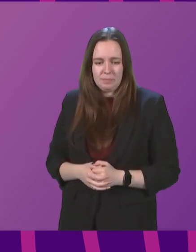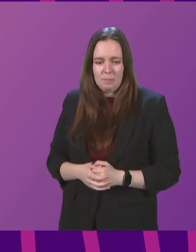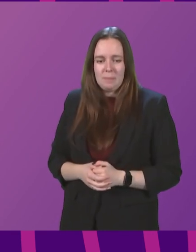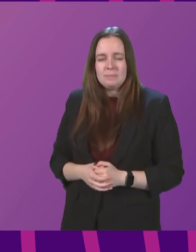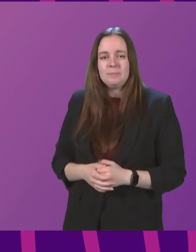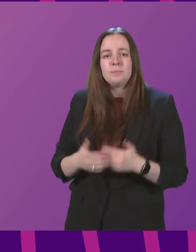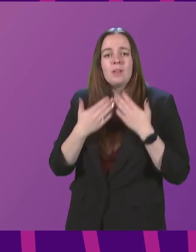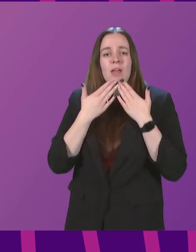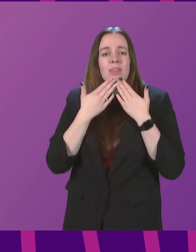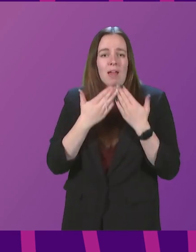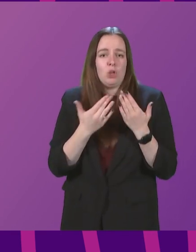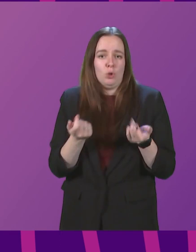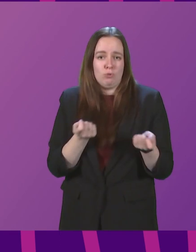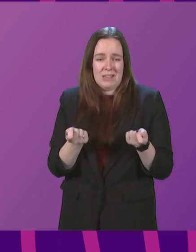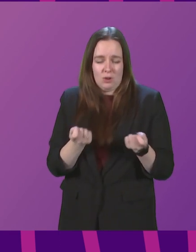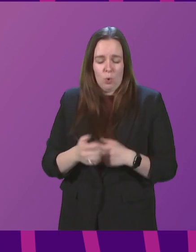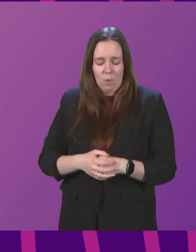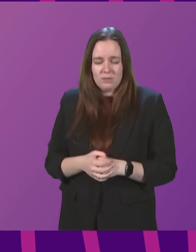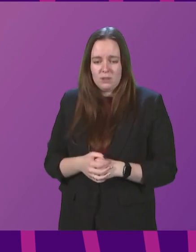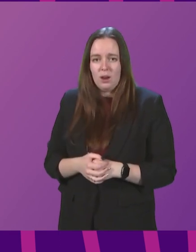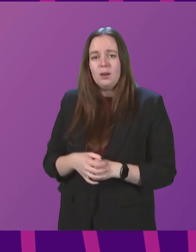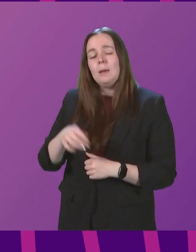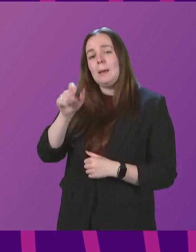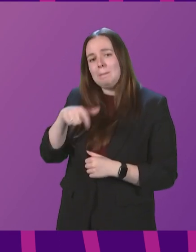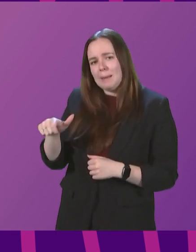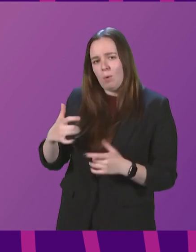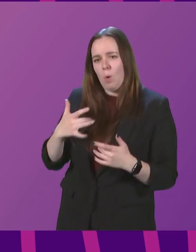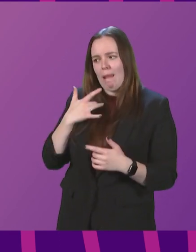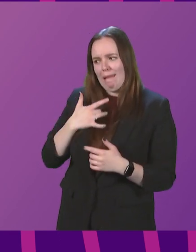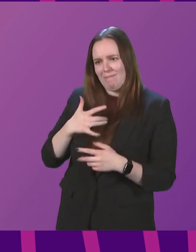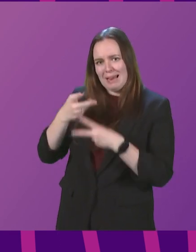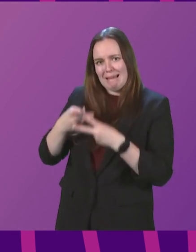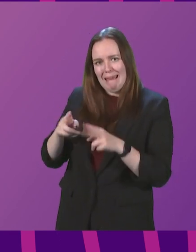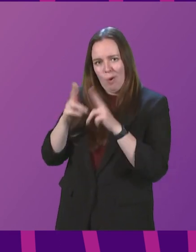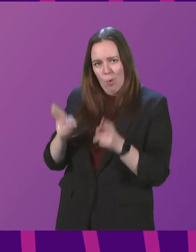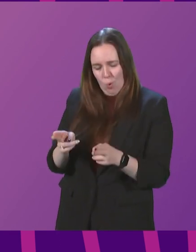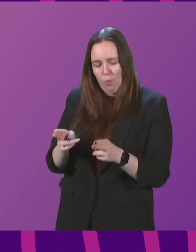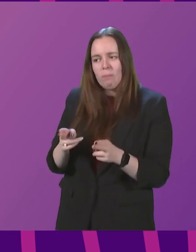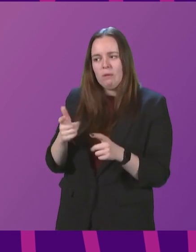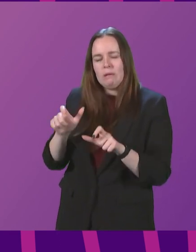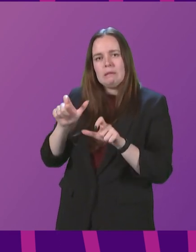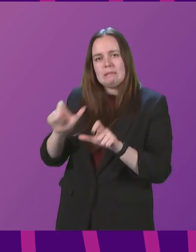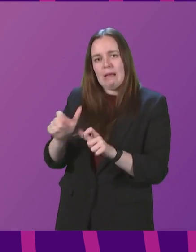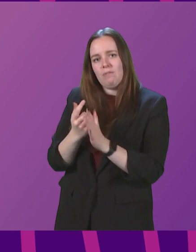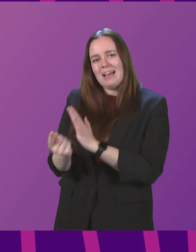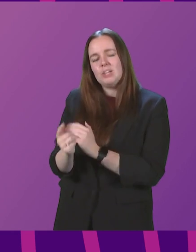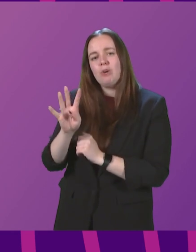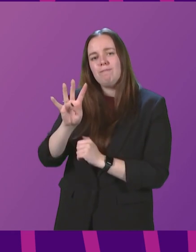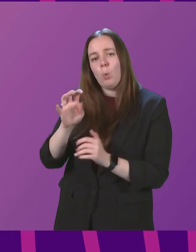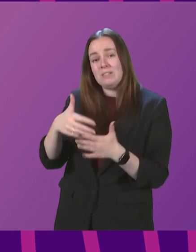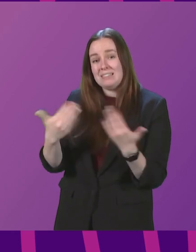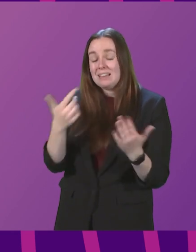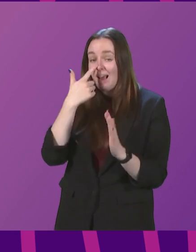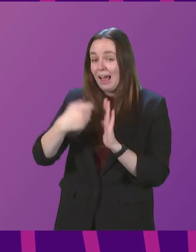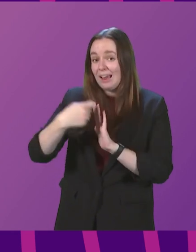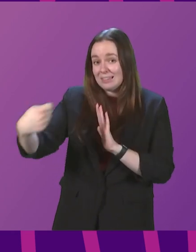Thank you, President Officer. People living in care homes where self-isolation is 14 days and can last longer